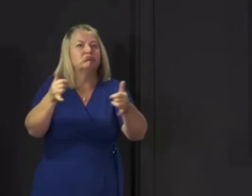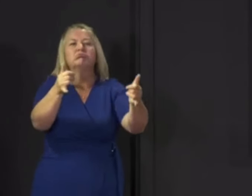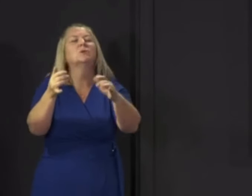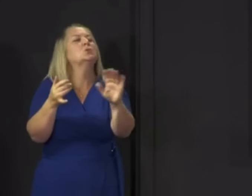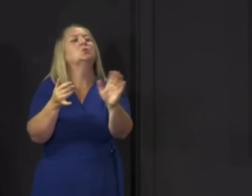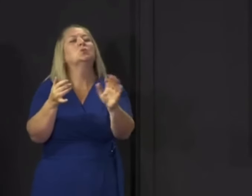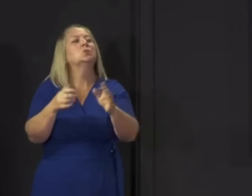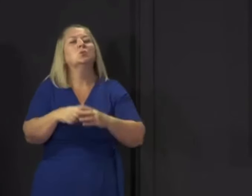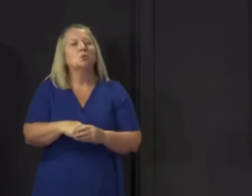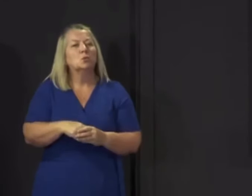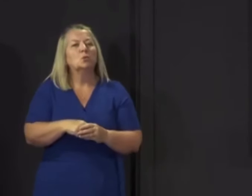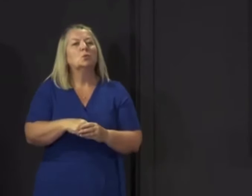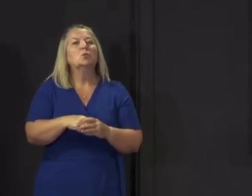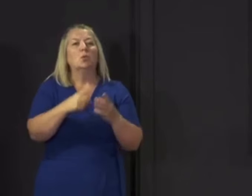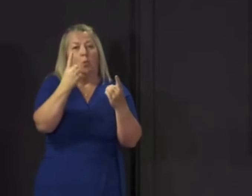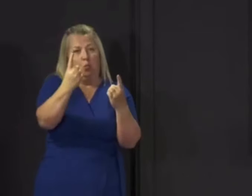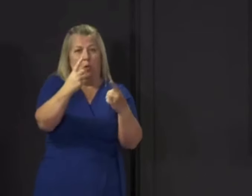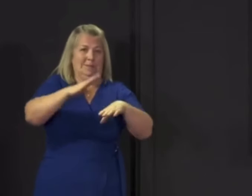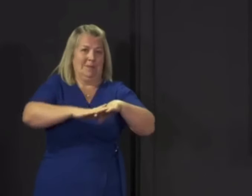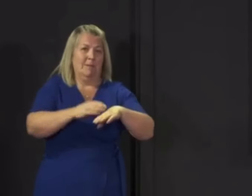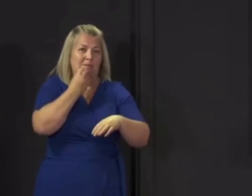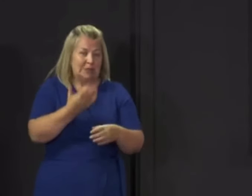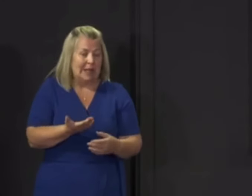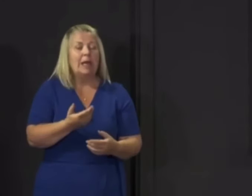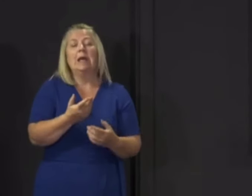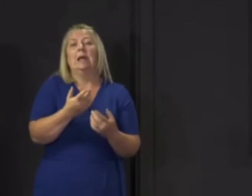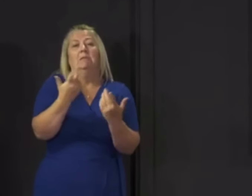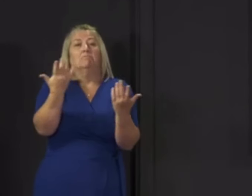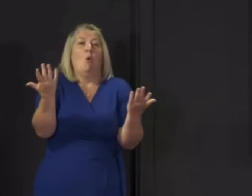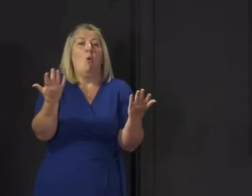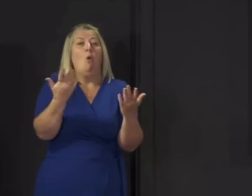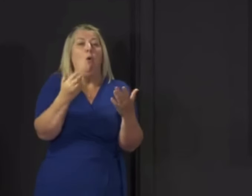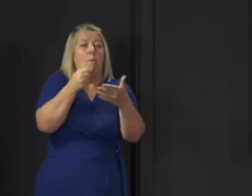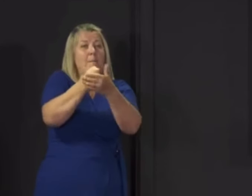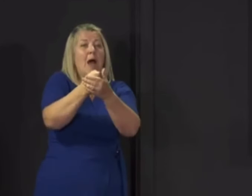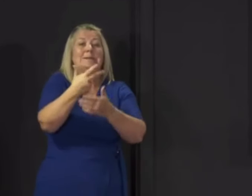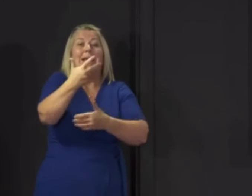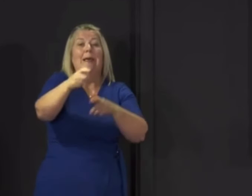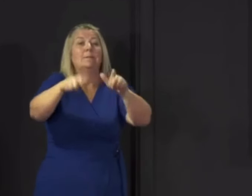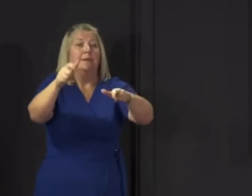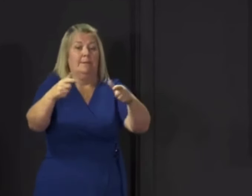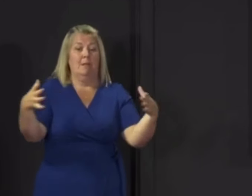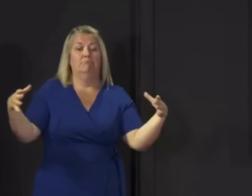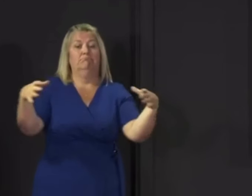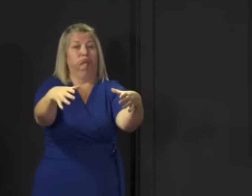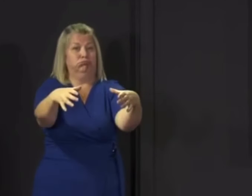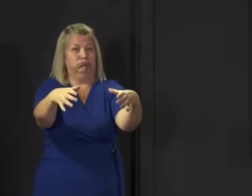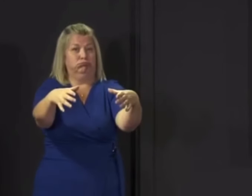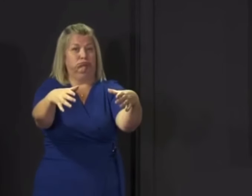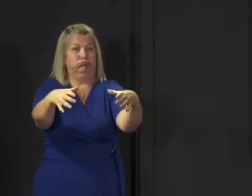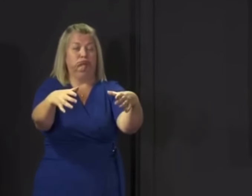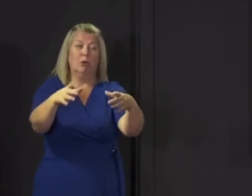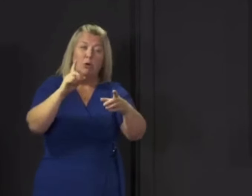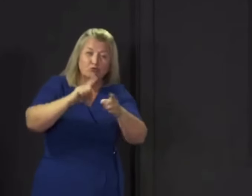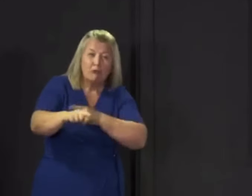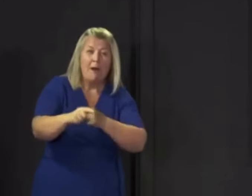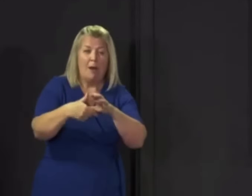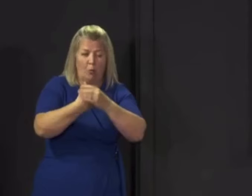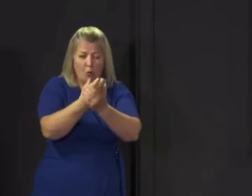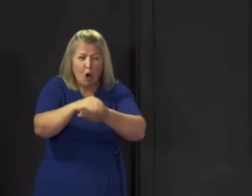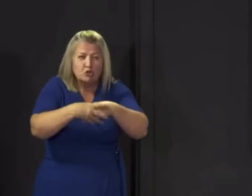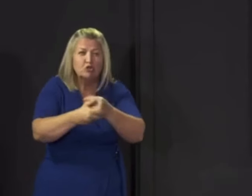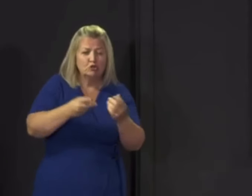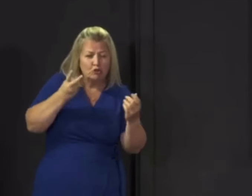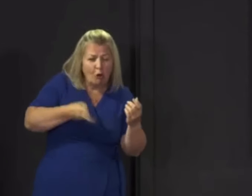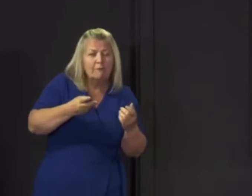We're all gonna die. You were fucking telt. Tap south, two metres apart. And here's another point. See those people